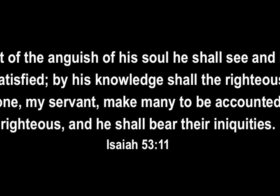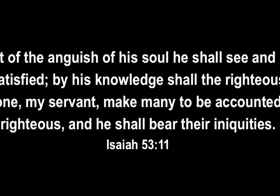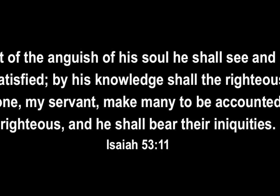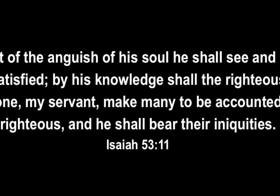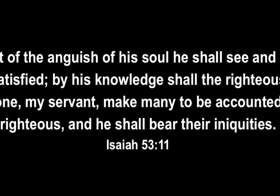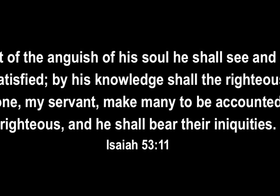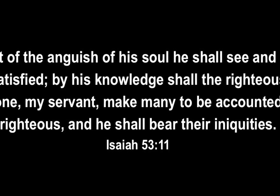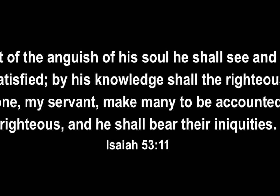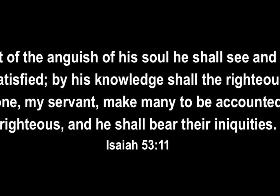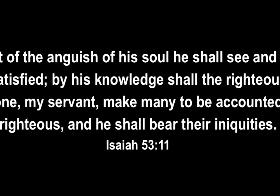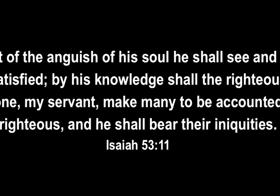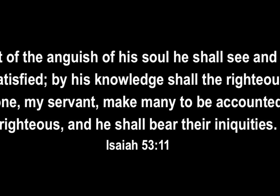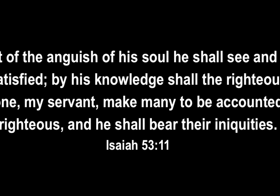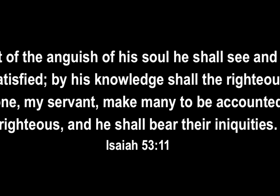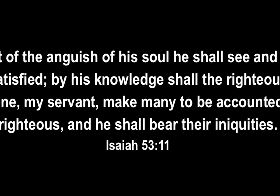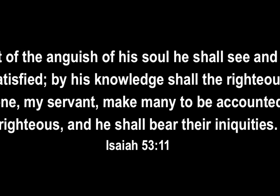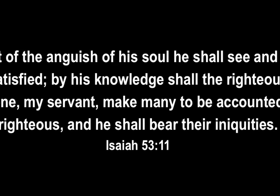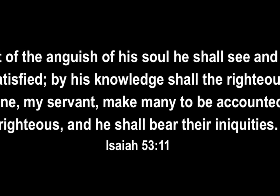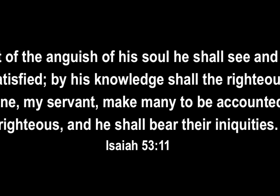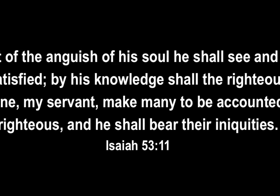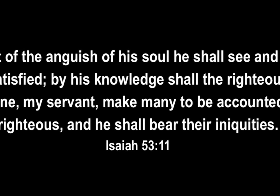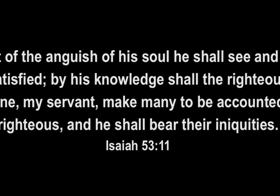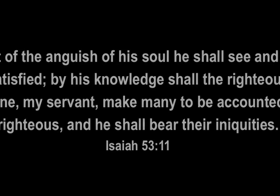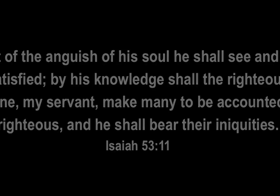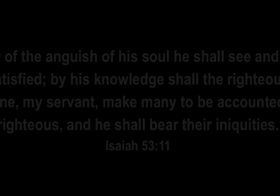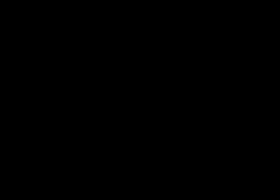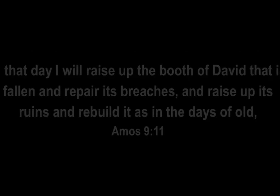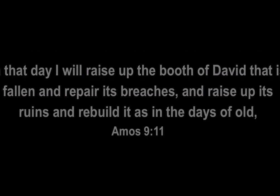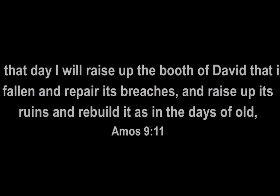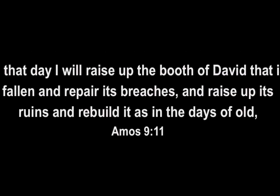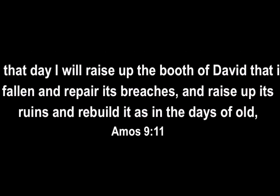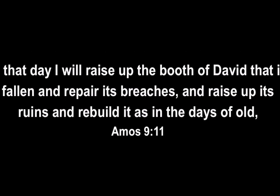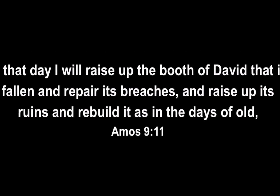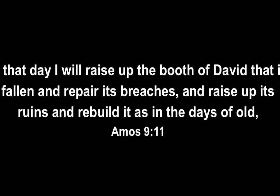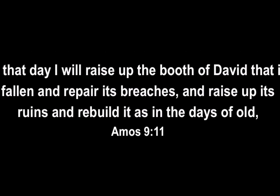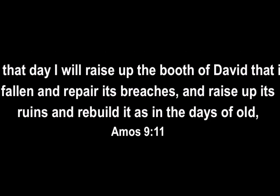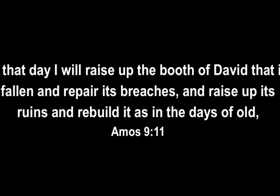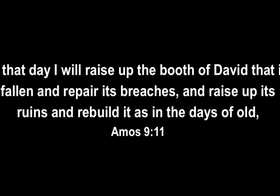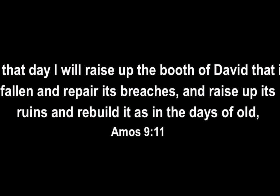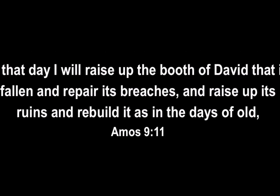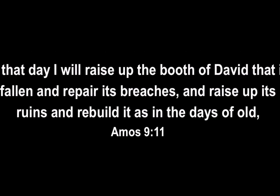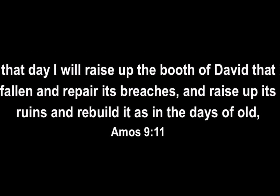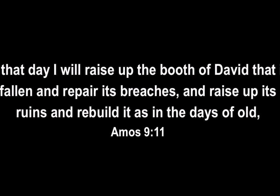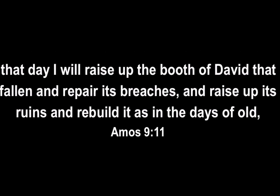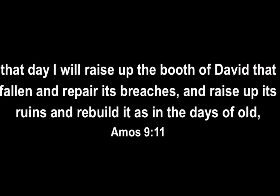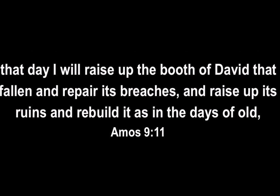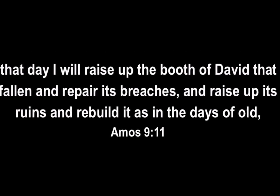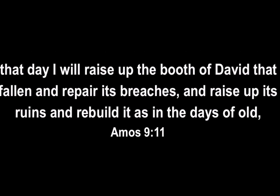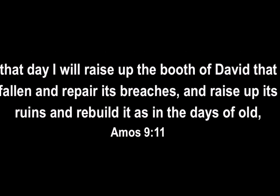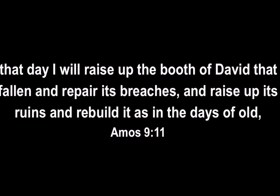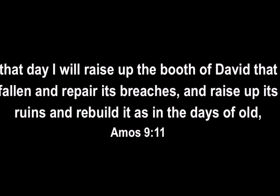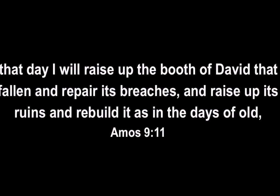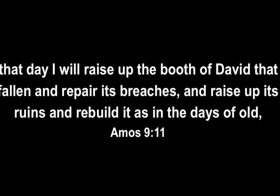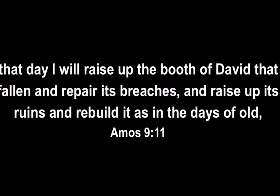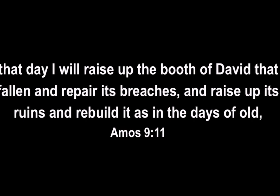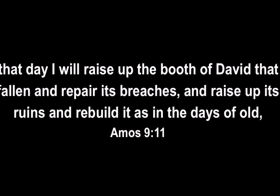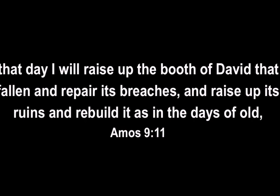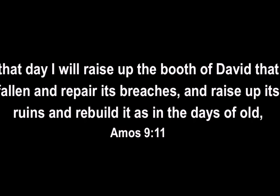accounted righteous and he shall bear their iniquities in that day i will raise up the booth of david that has fallen